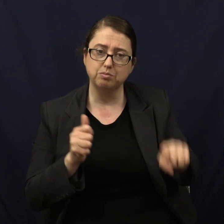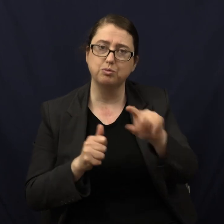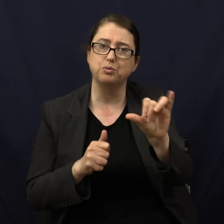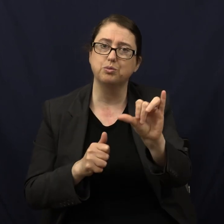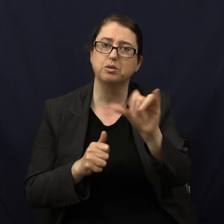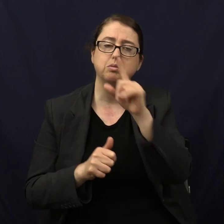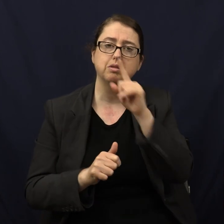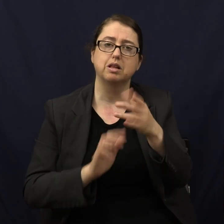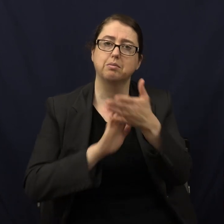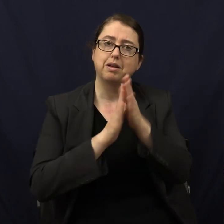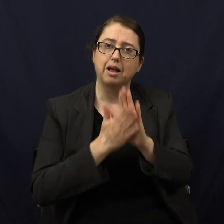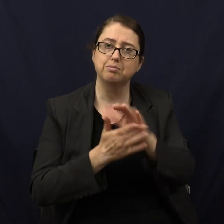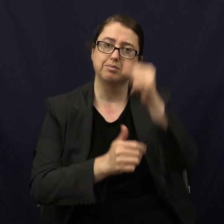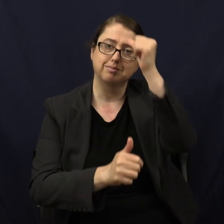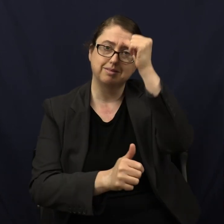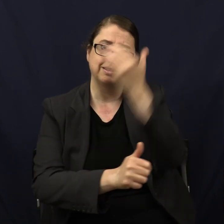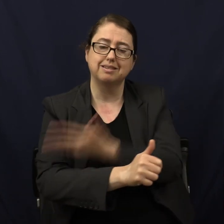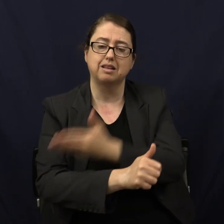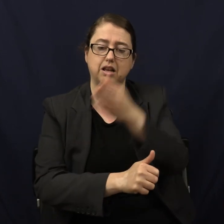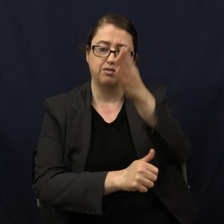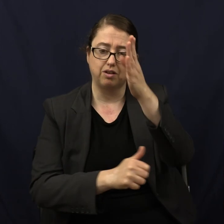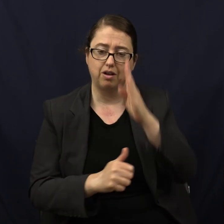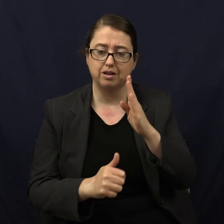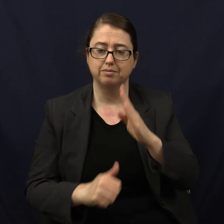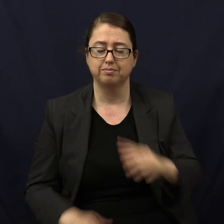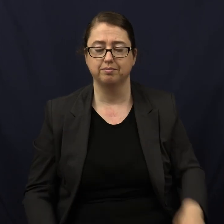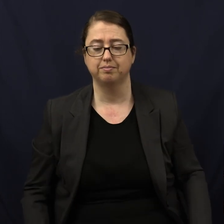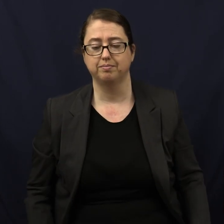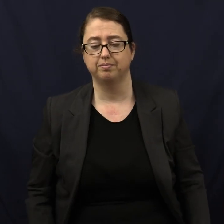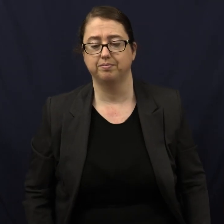become a son of God.